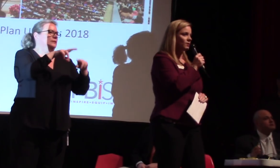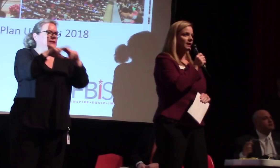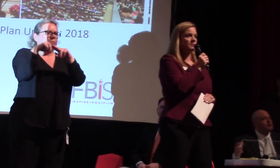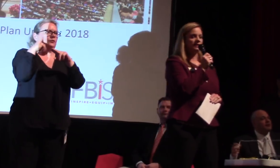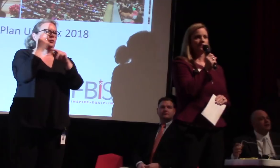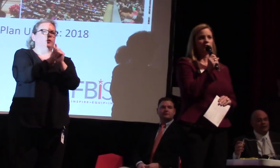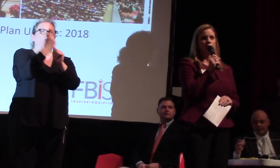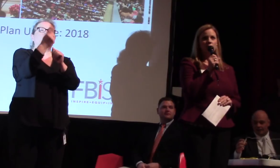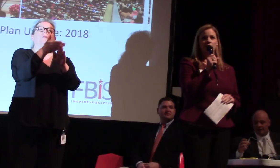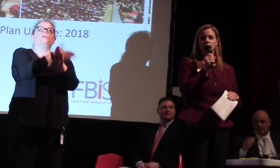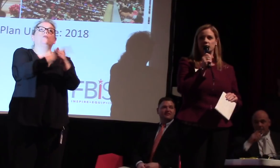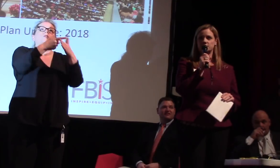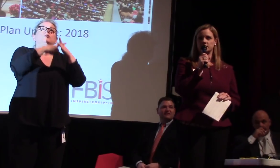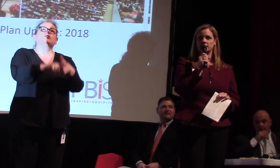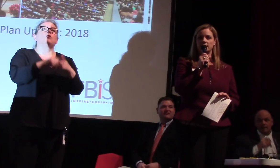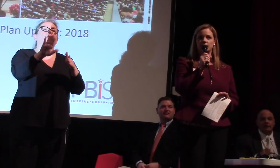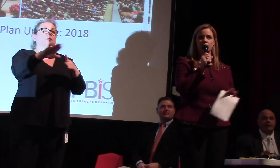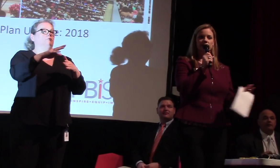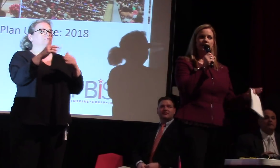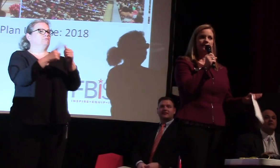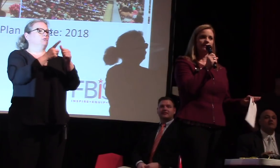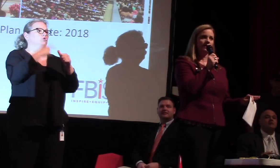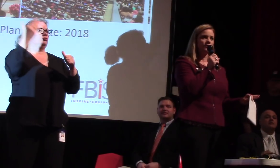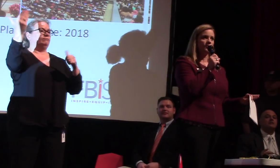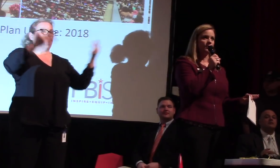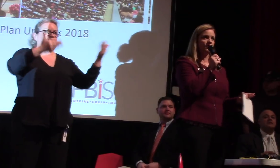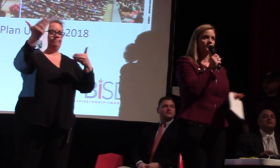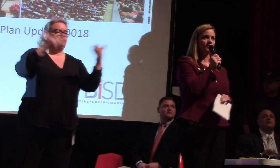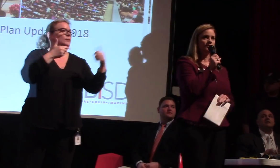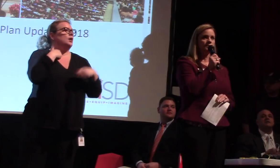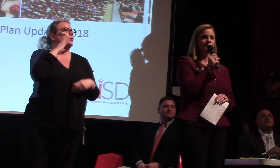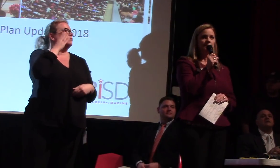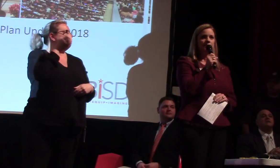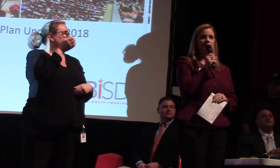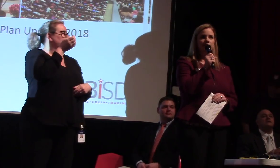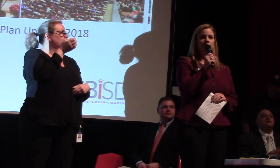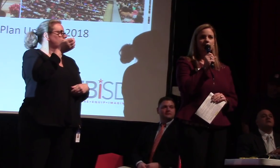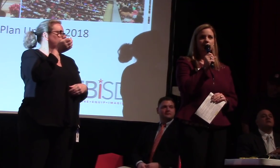Before I begin the formal introduction, I'm going to hand the microphone over.